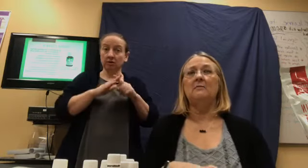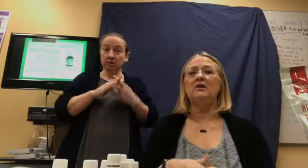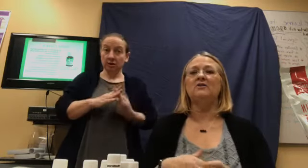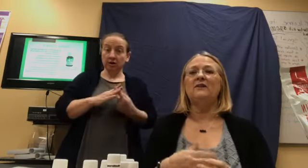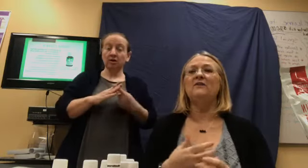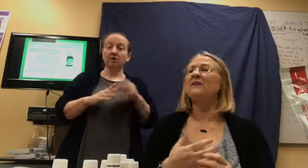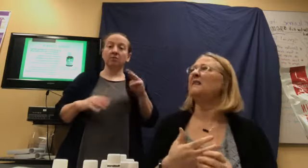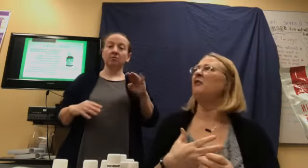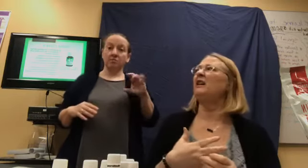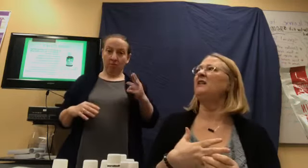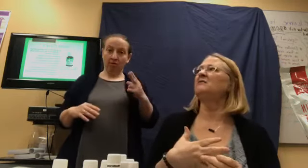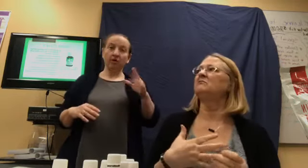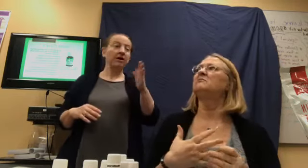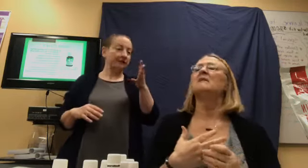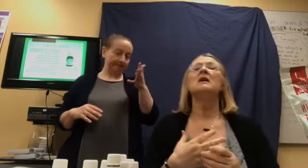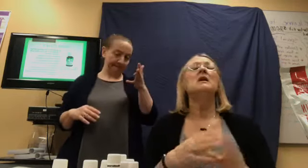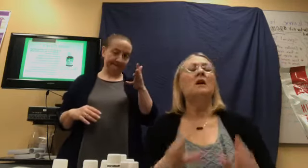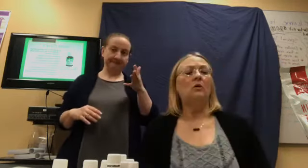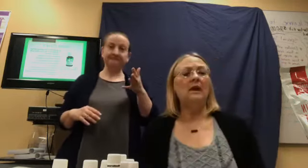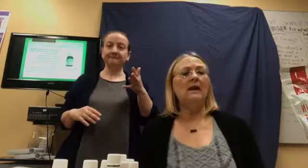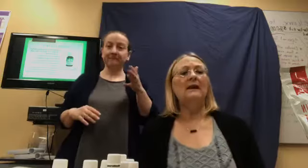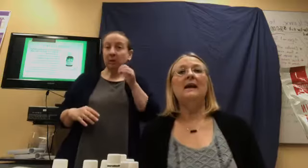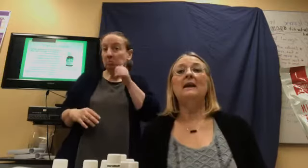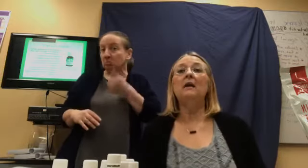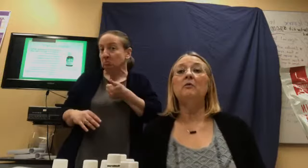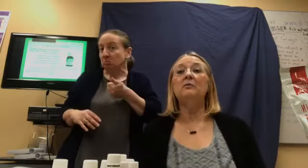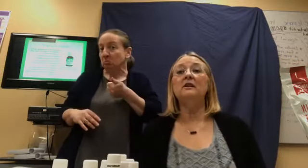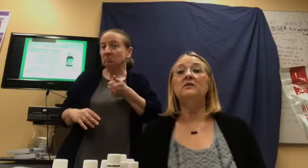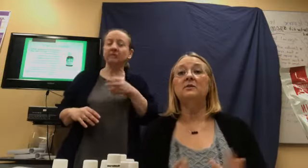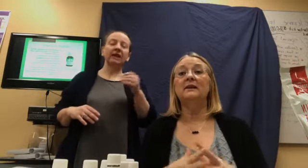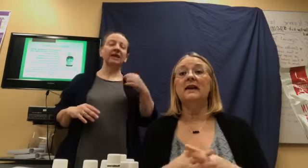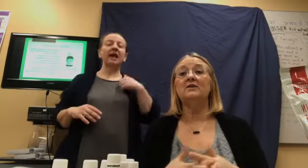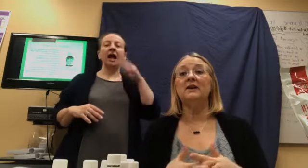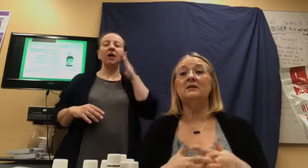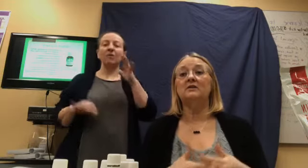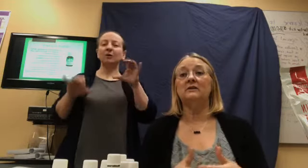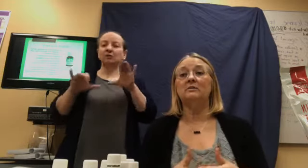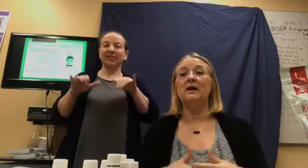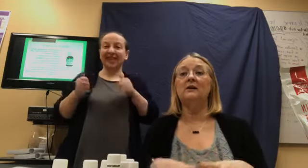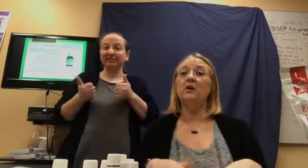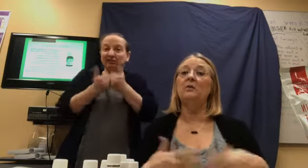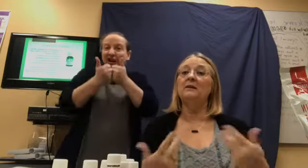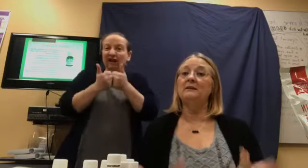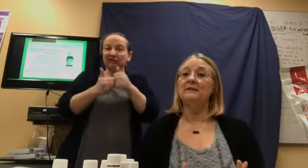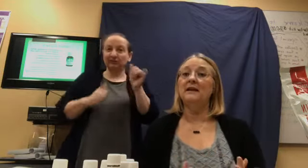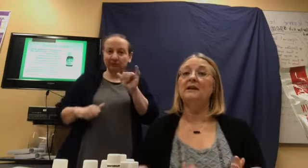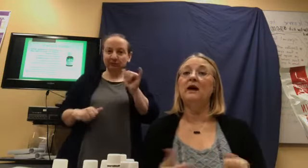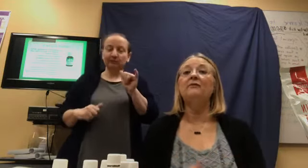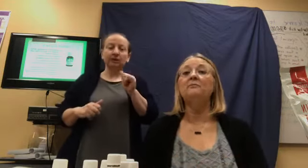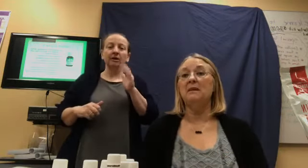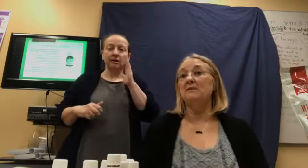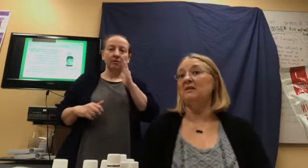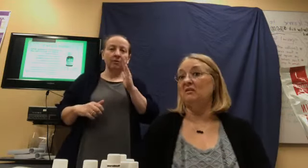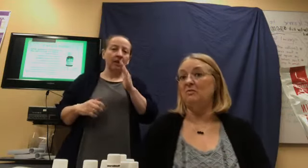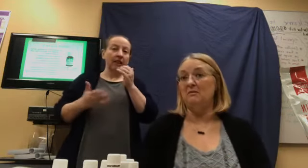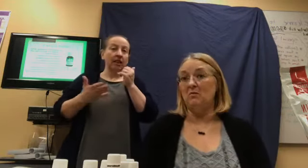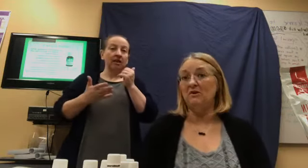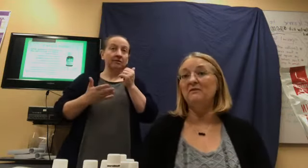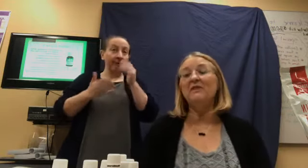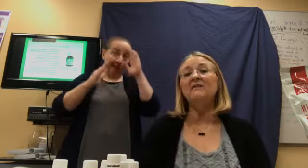March 5th. Is that right? Uh-huh. Okay. And I will be doing that challenge as well and hoping to take off maybe a little bit more than five